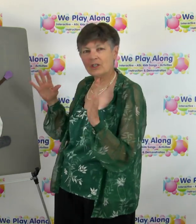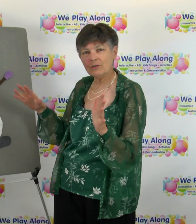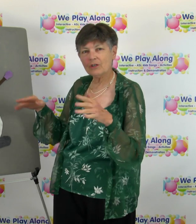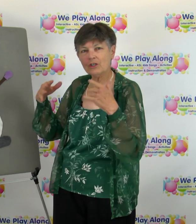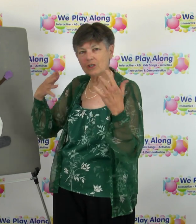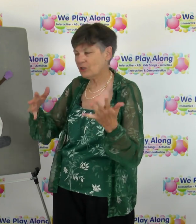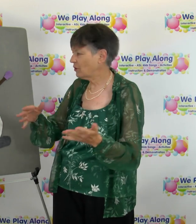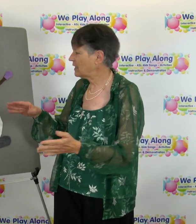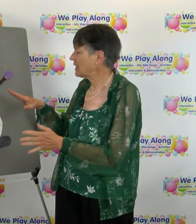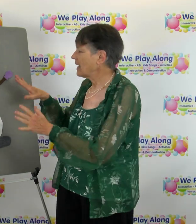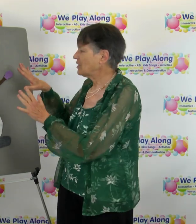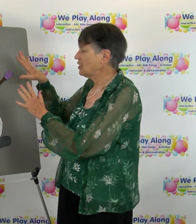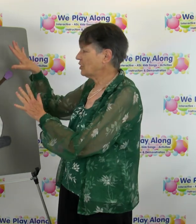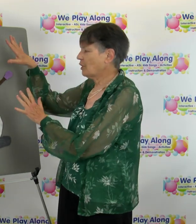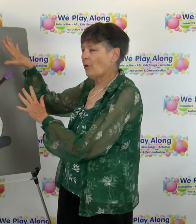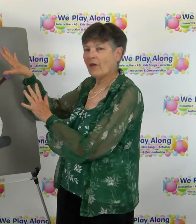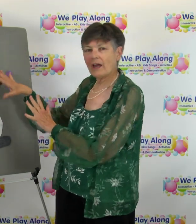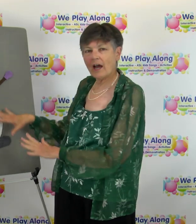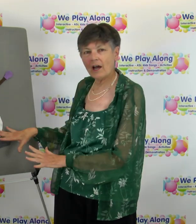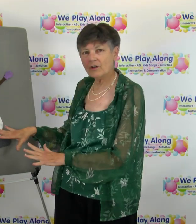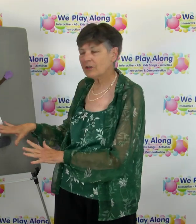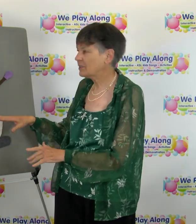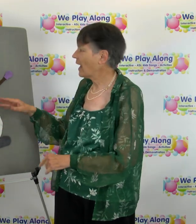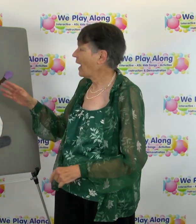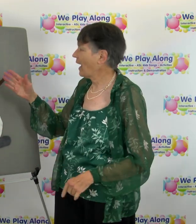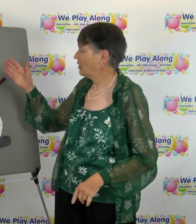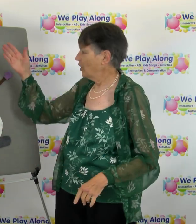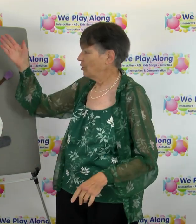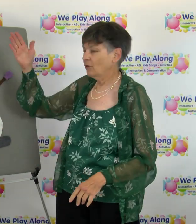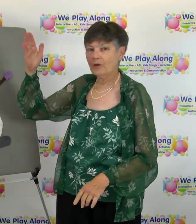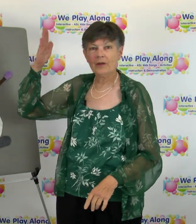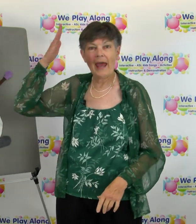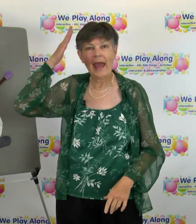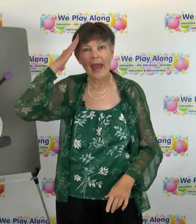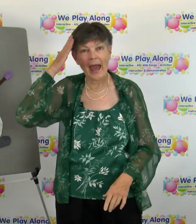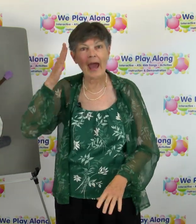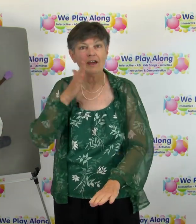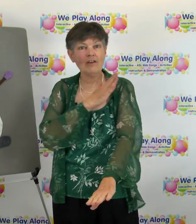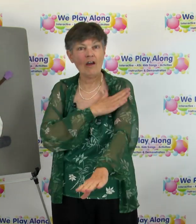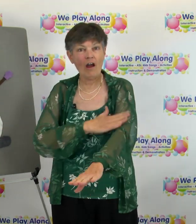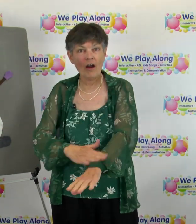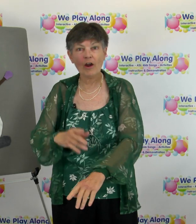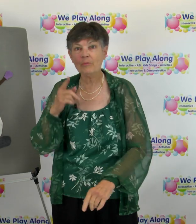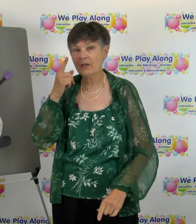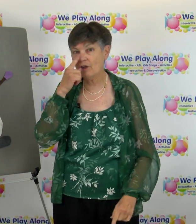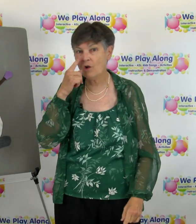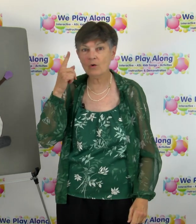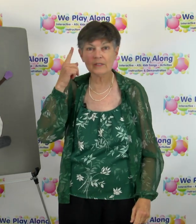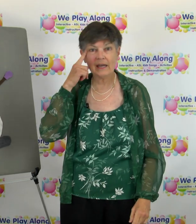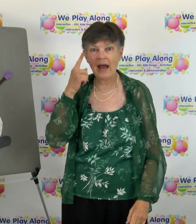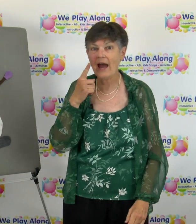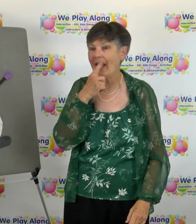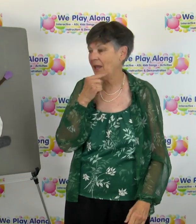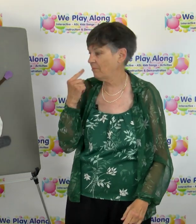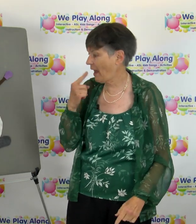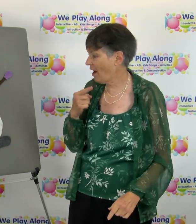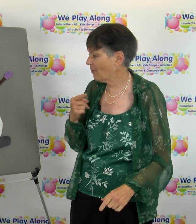children Your students, teaching them all the colors And you learned hat and arm and nose and eye and mouth